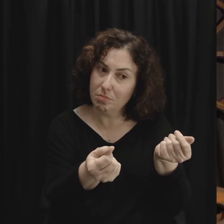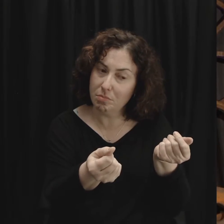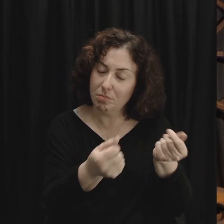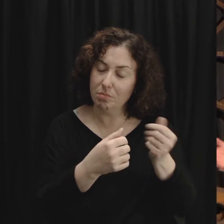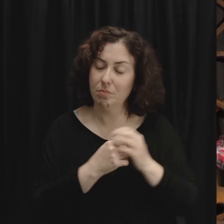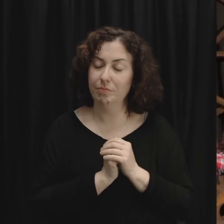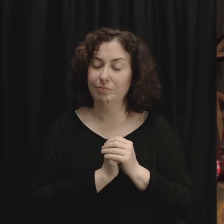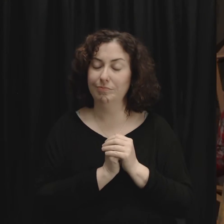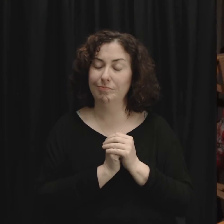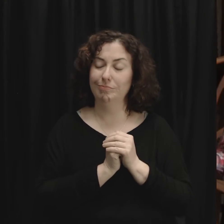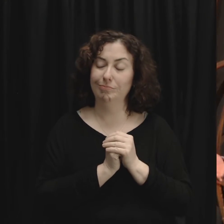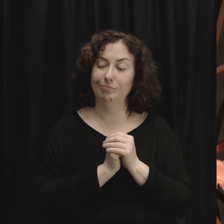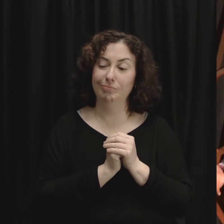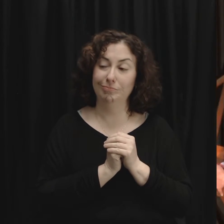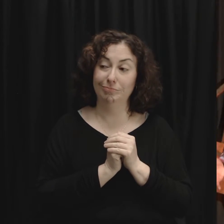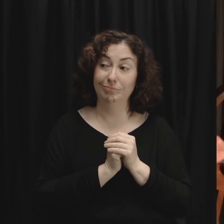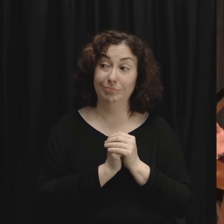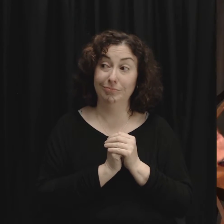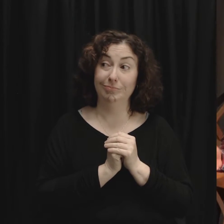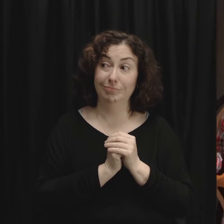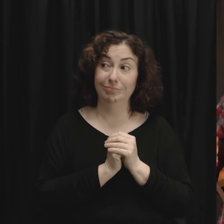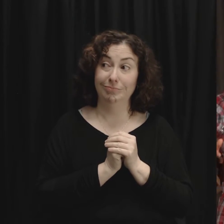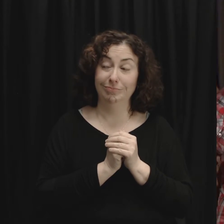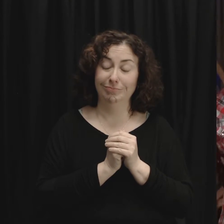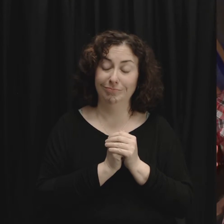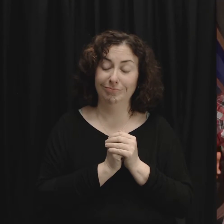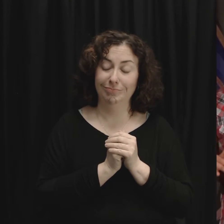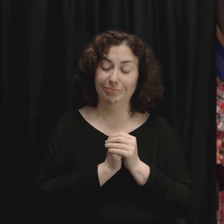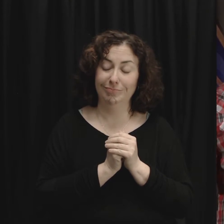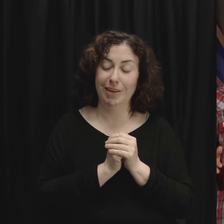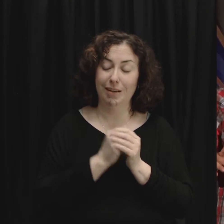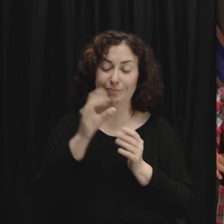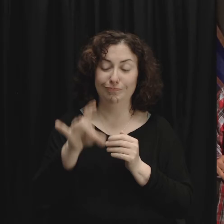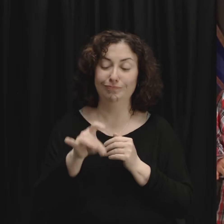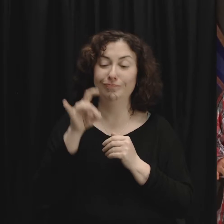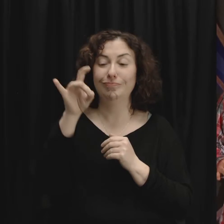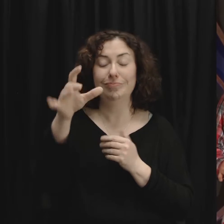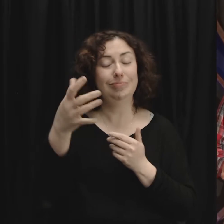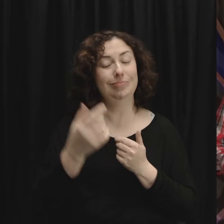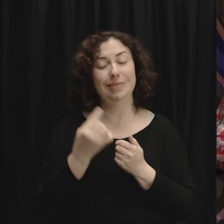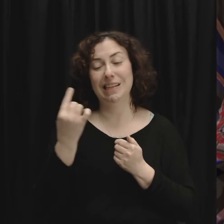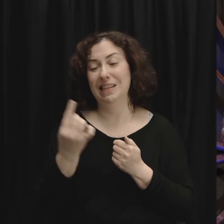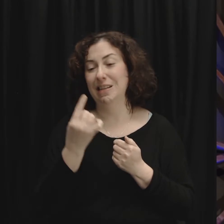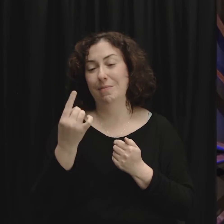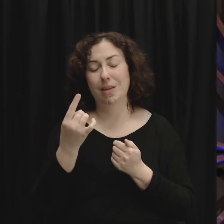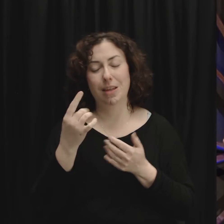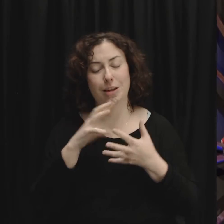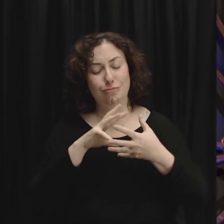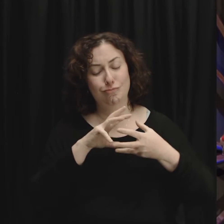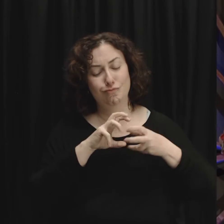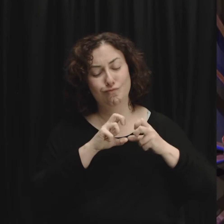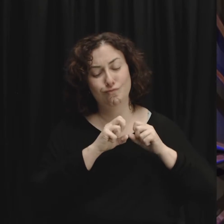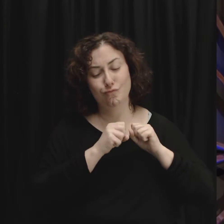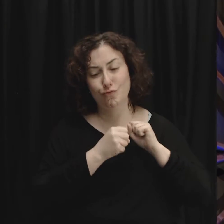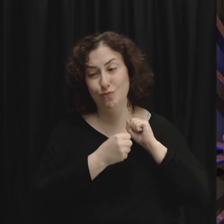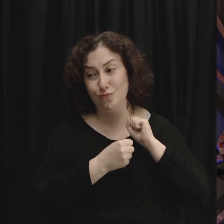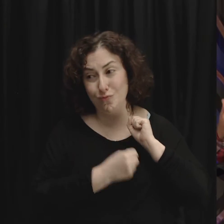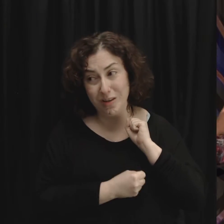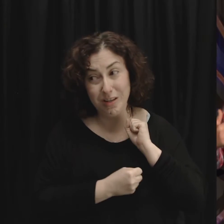can I just tell you as your pastor it is one of the things that breaks my heart the most about ministry it is one of the heaviest things that I